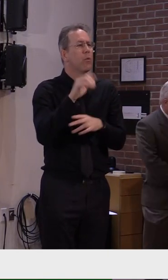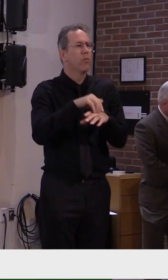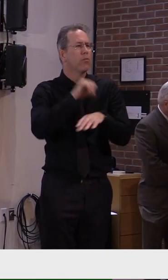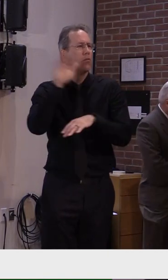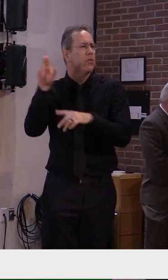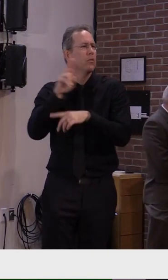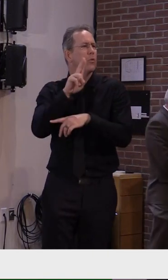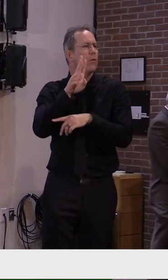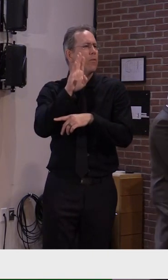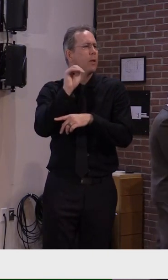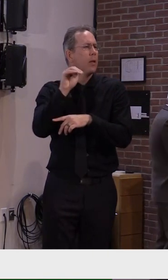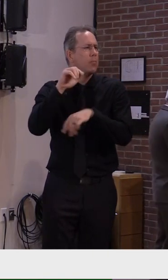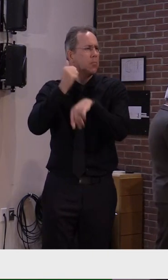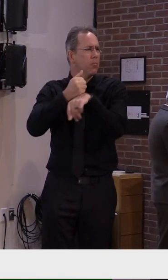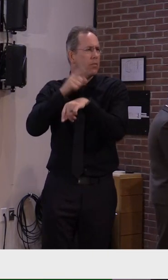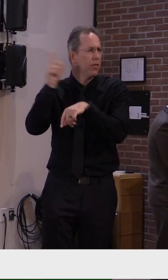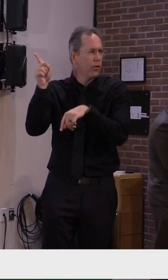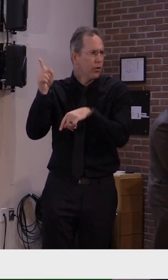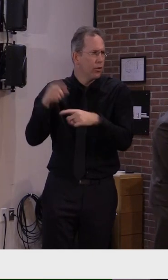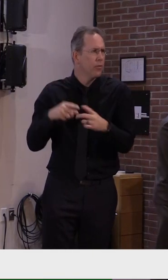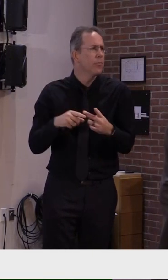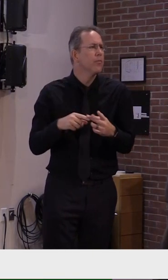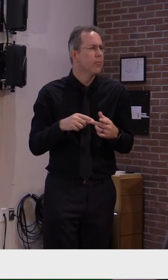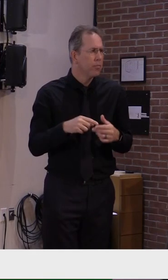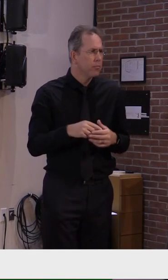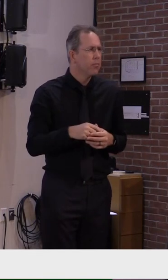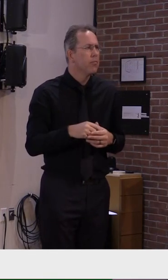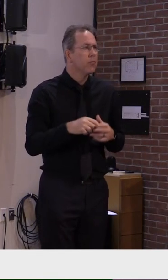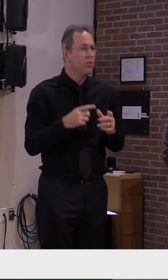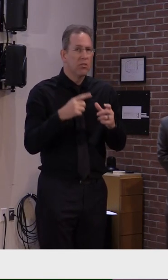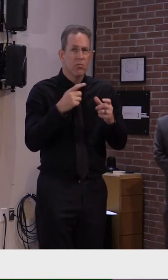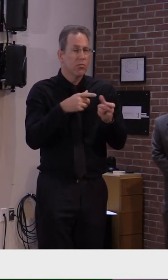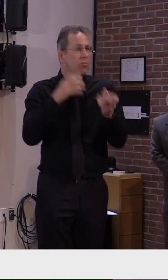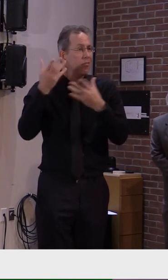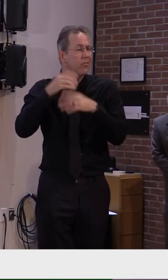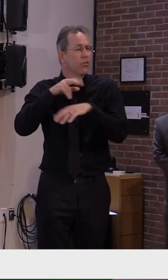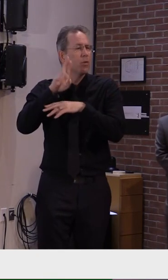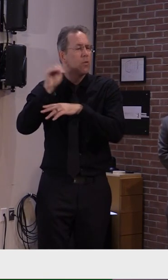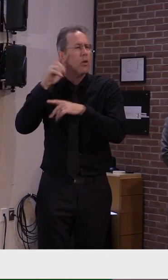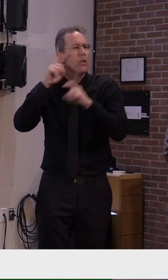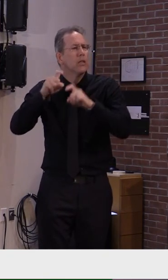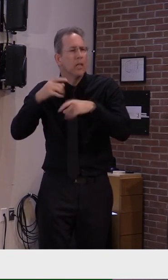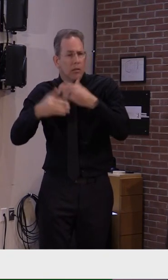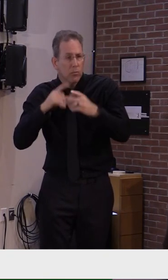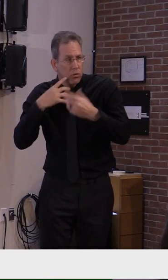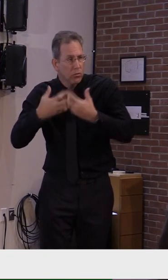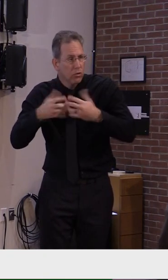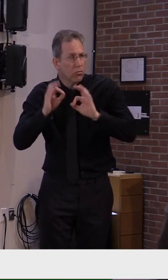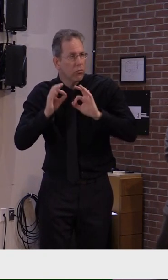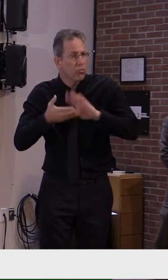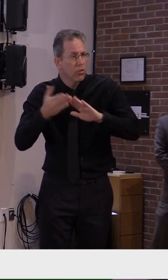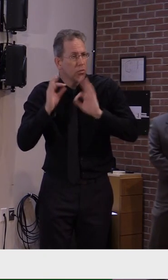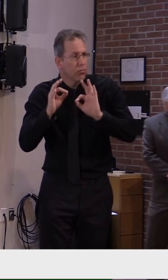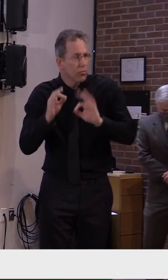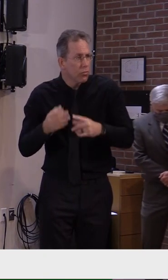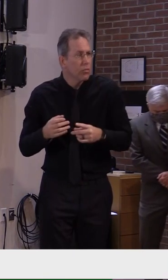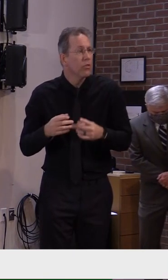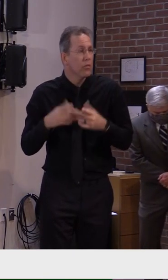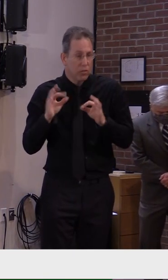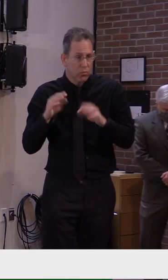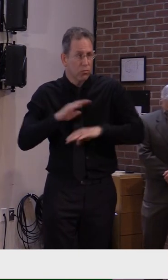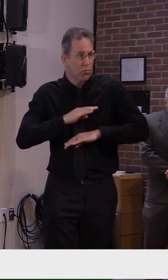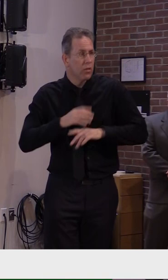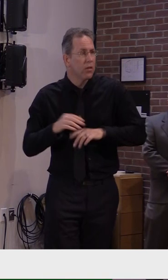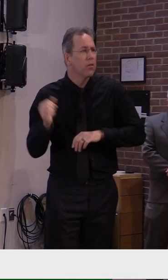They've been tested and are in ready reserve. Five were drop shipped directly in the spring to North Country Hospital, so they